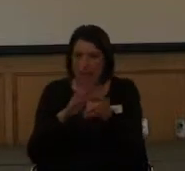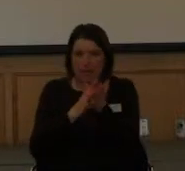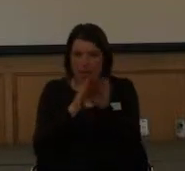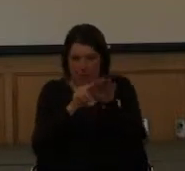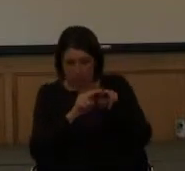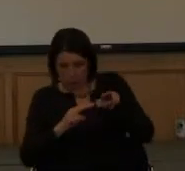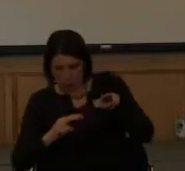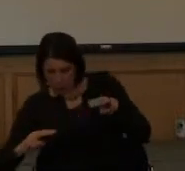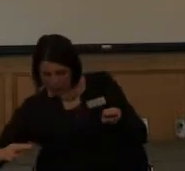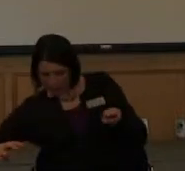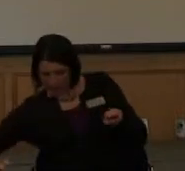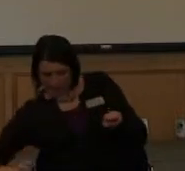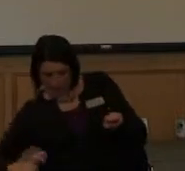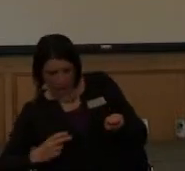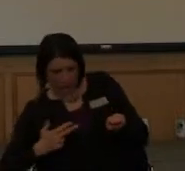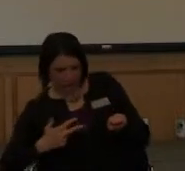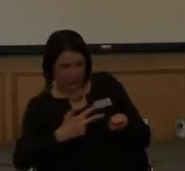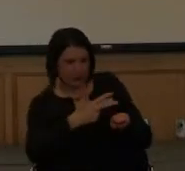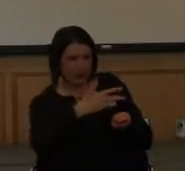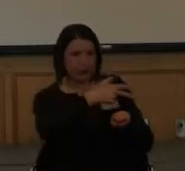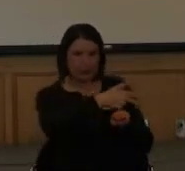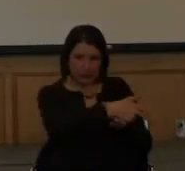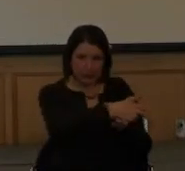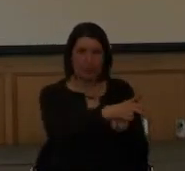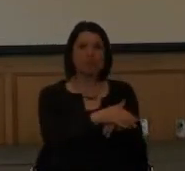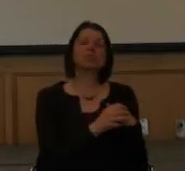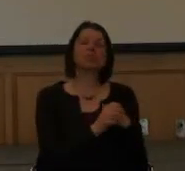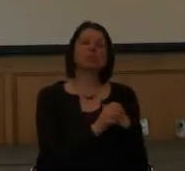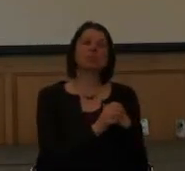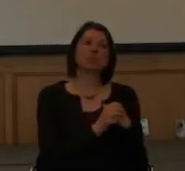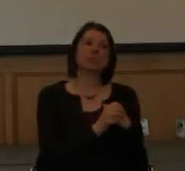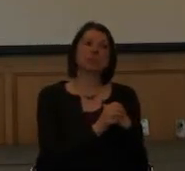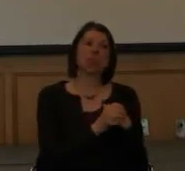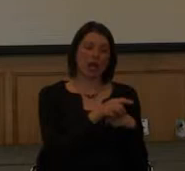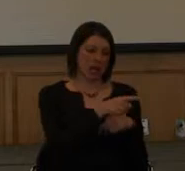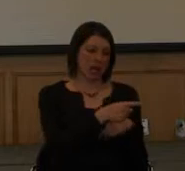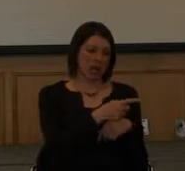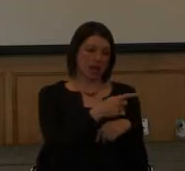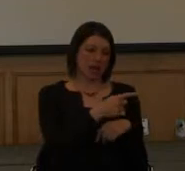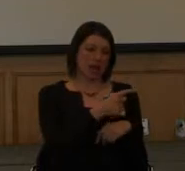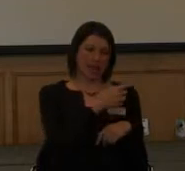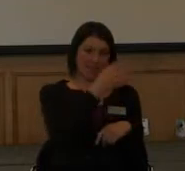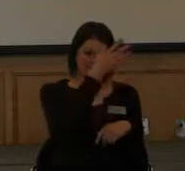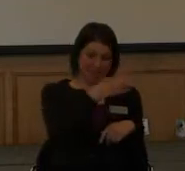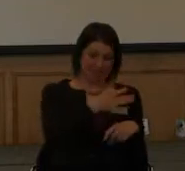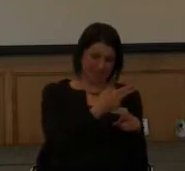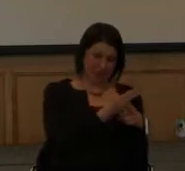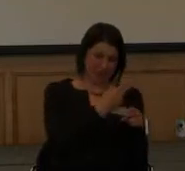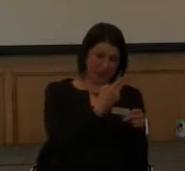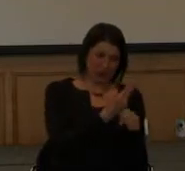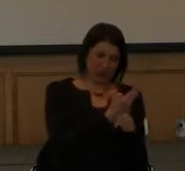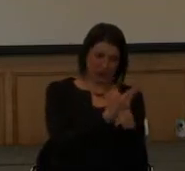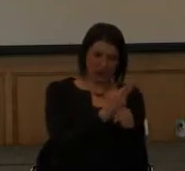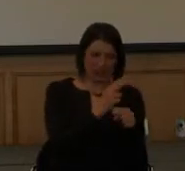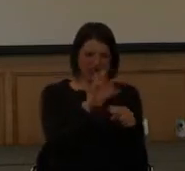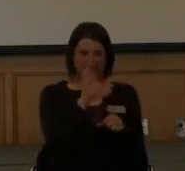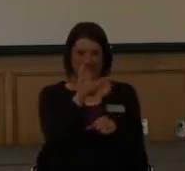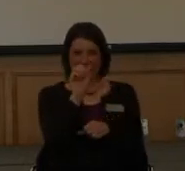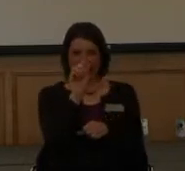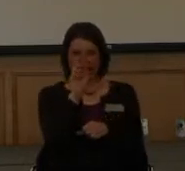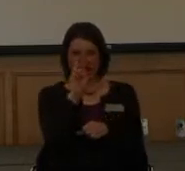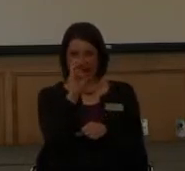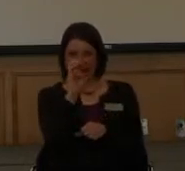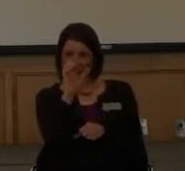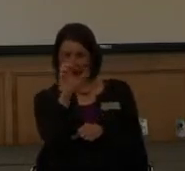able to drive up into their van. And then he used a bunch of cables that he had used on his bike to, you know, do the tie